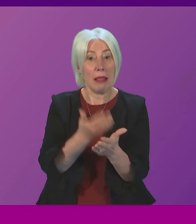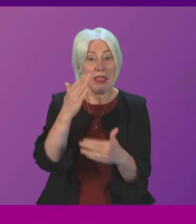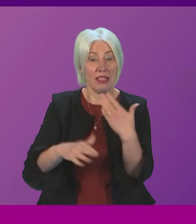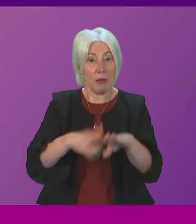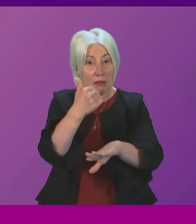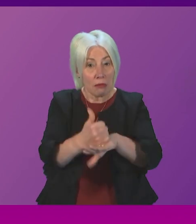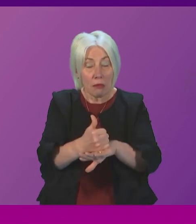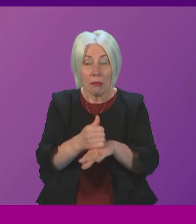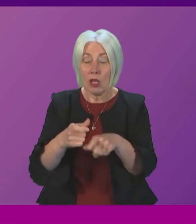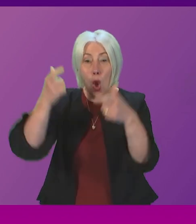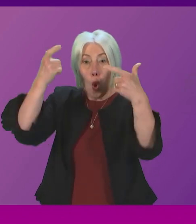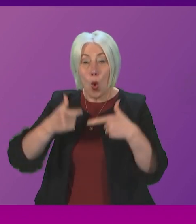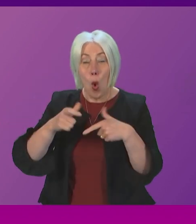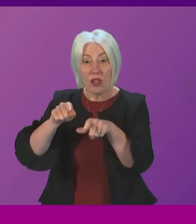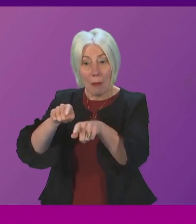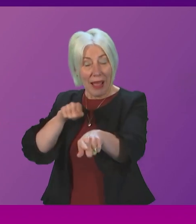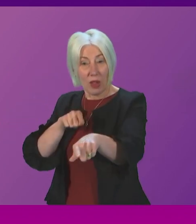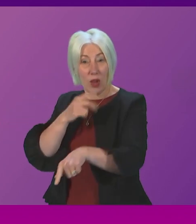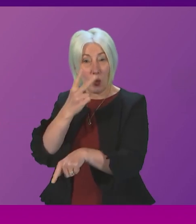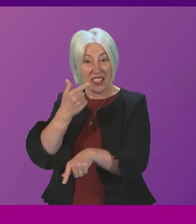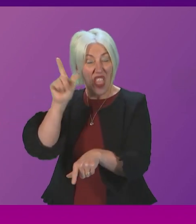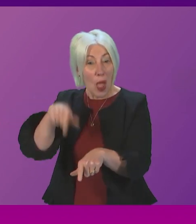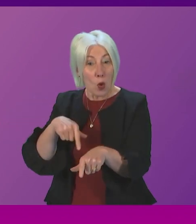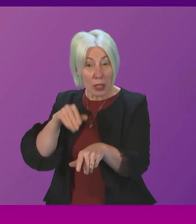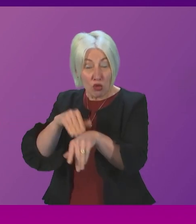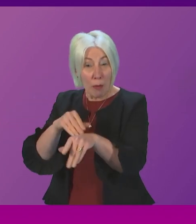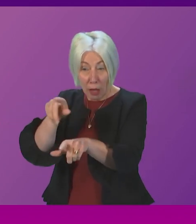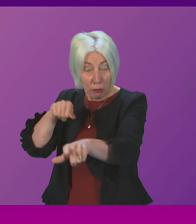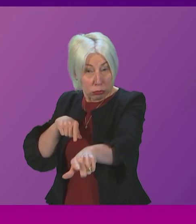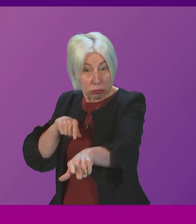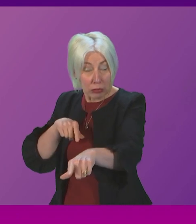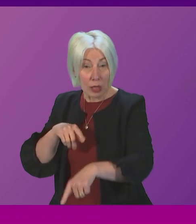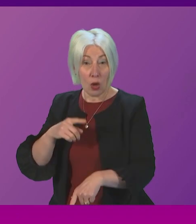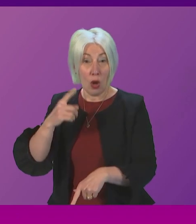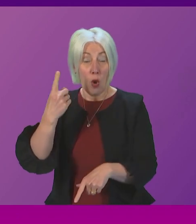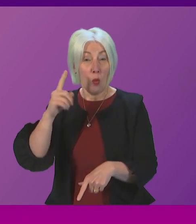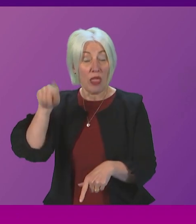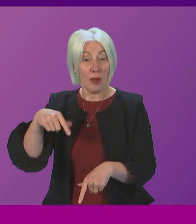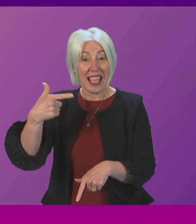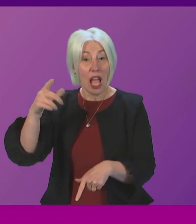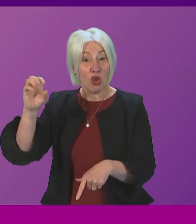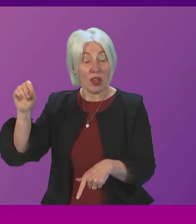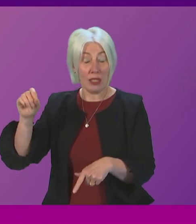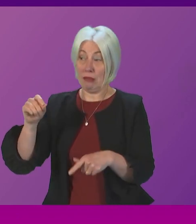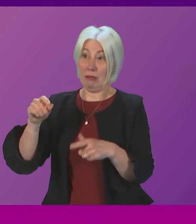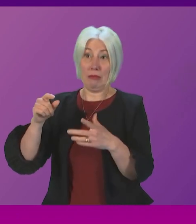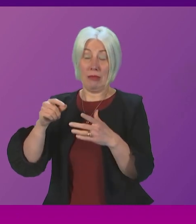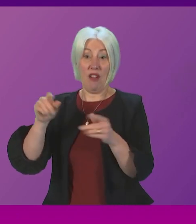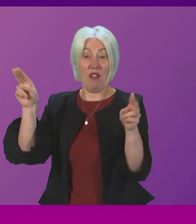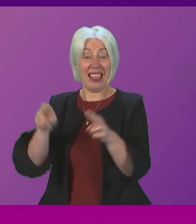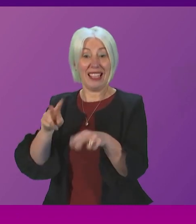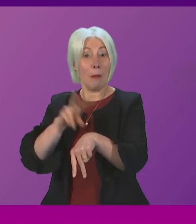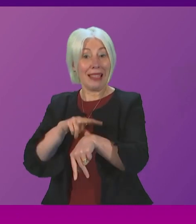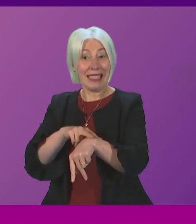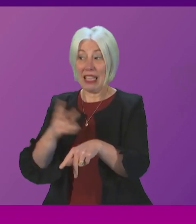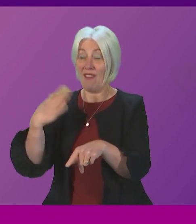court backlog of over 27,000 criminal cases and 816 fewer police officers since 2020 and